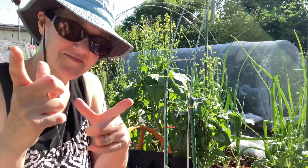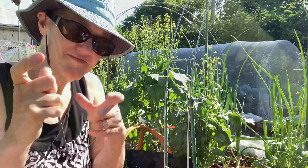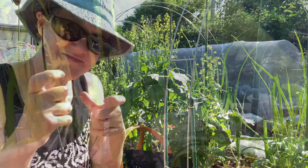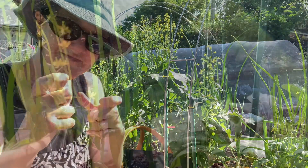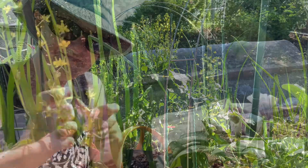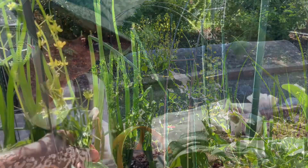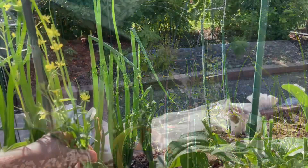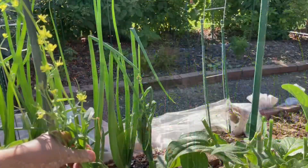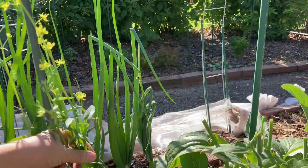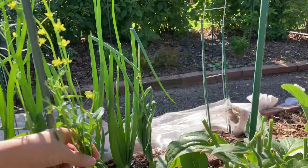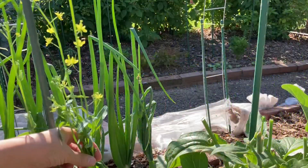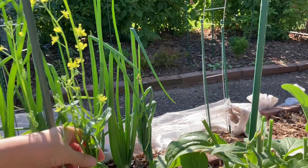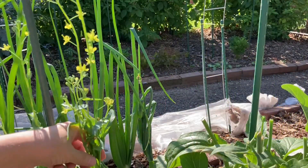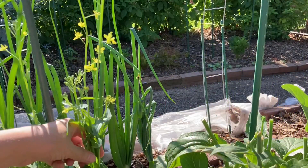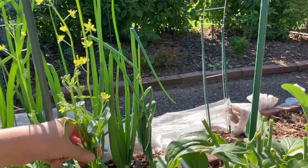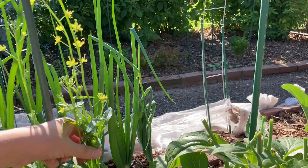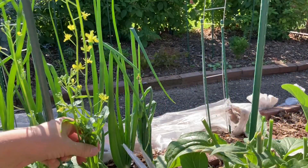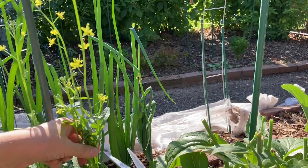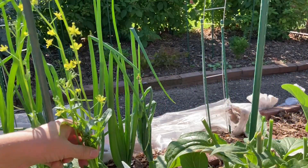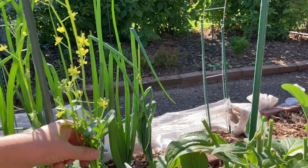because it grows back really quickly